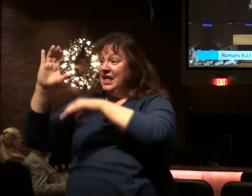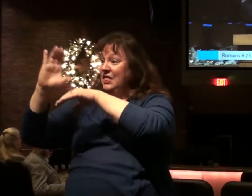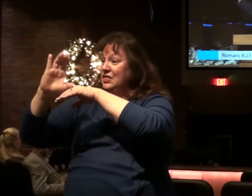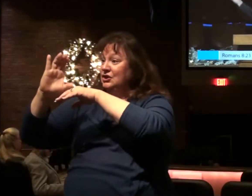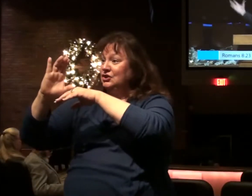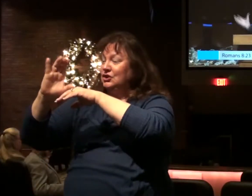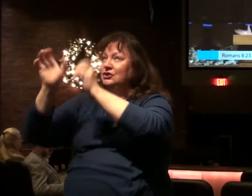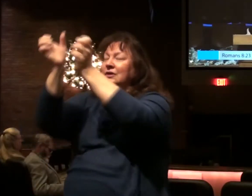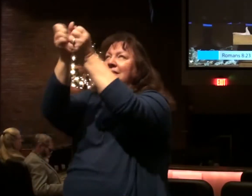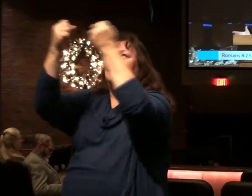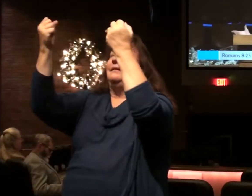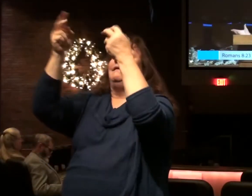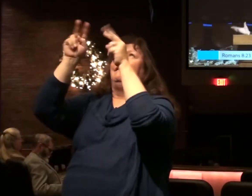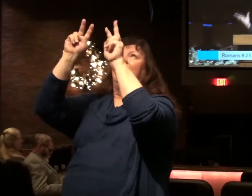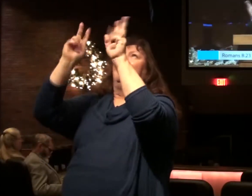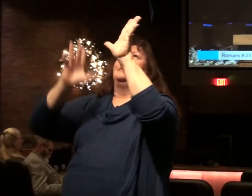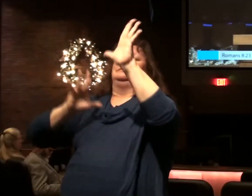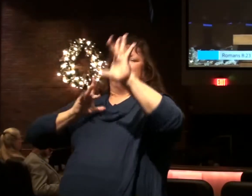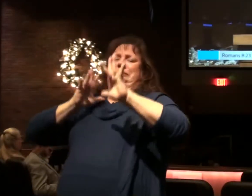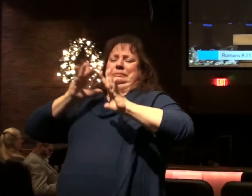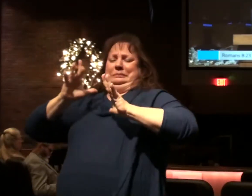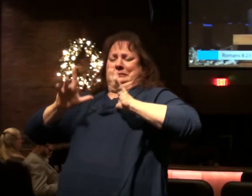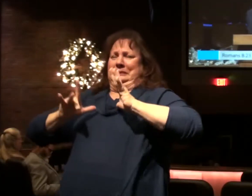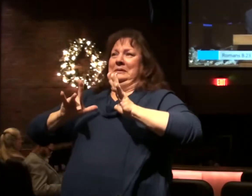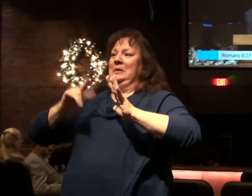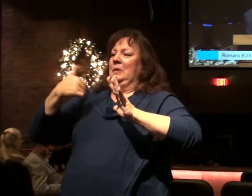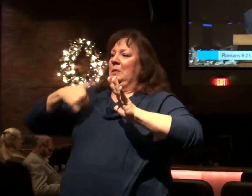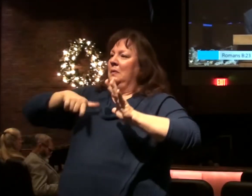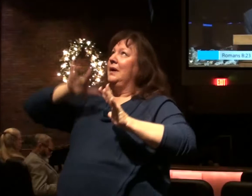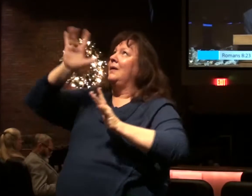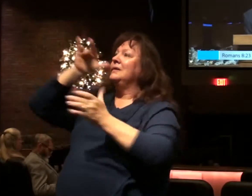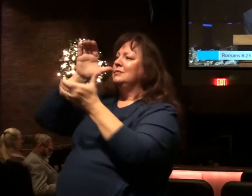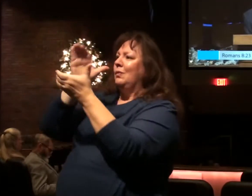unveiled in all its glory as the bride of Christ.